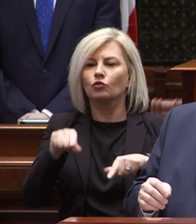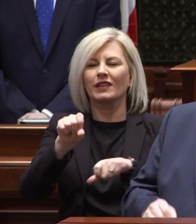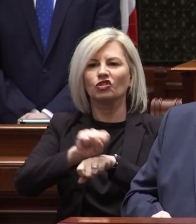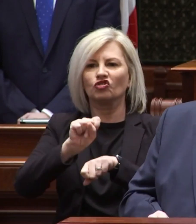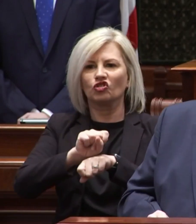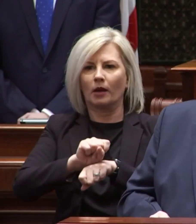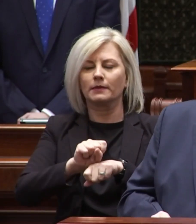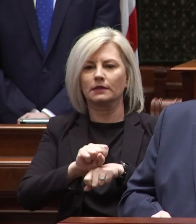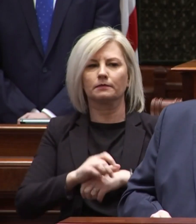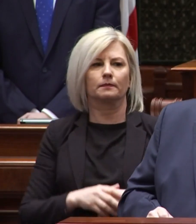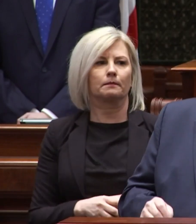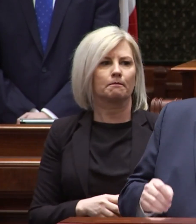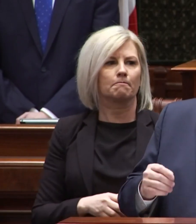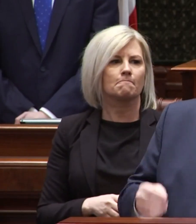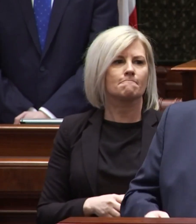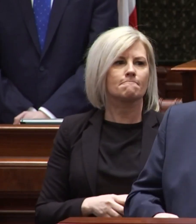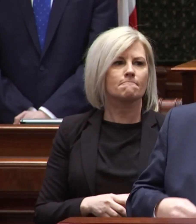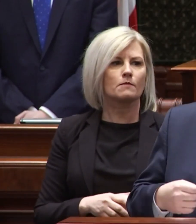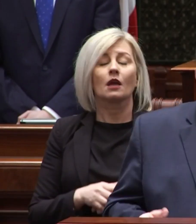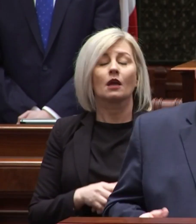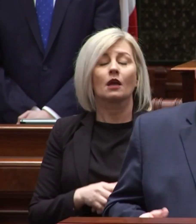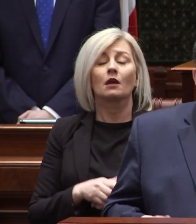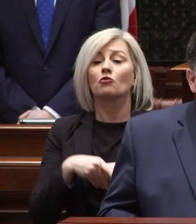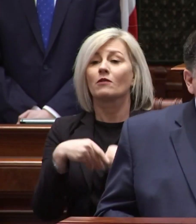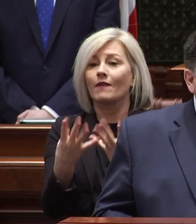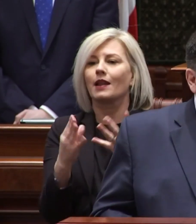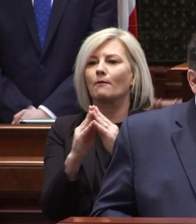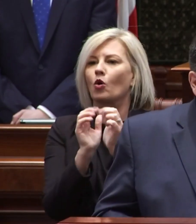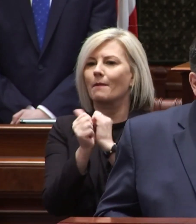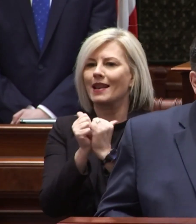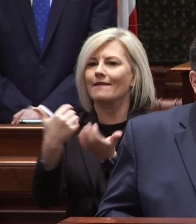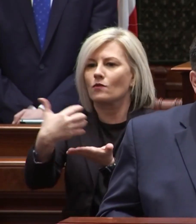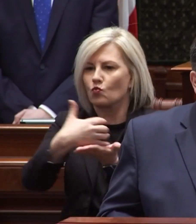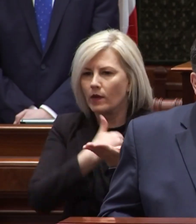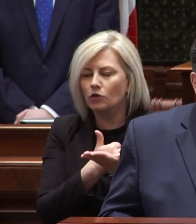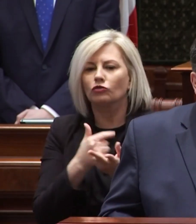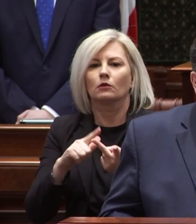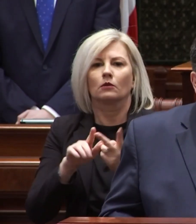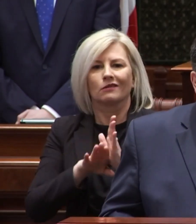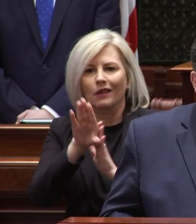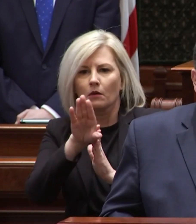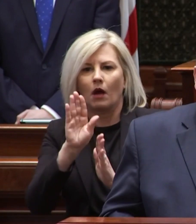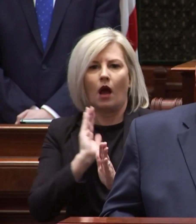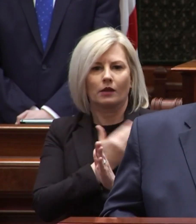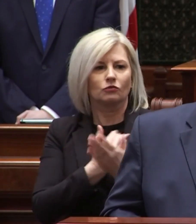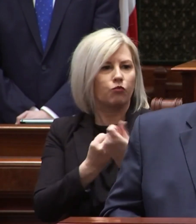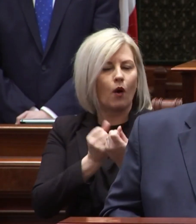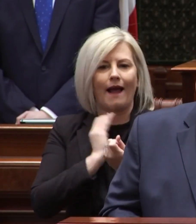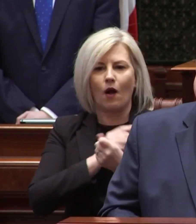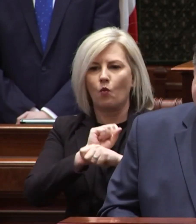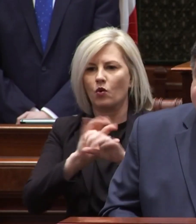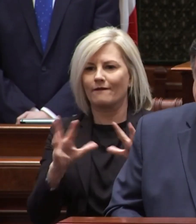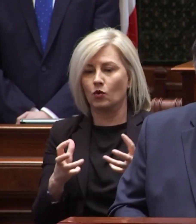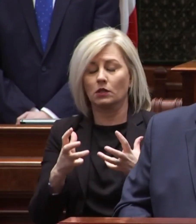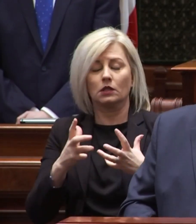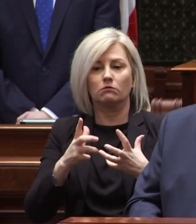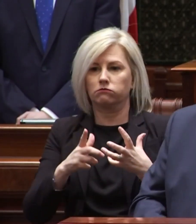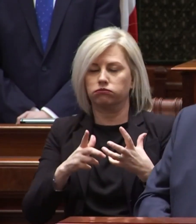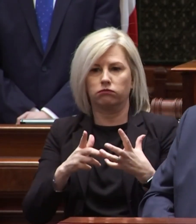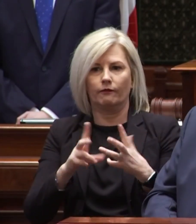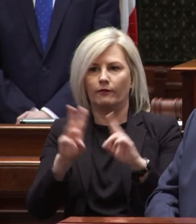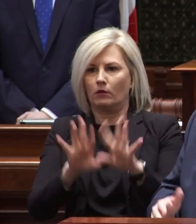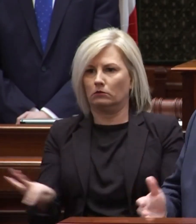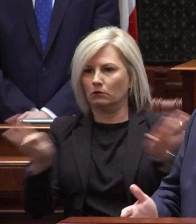jobs here in illinois providing more competitive wages to develop and support our workforce is an absolute necessity